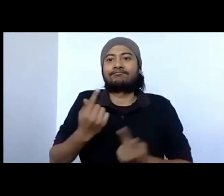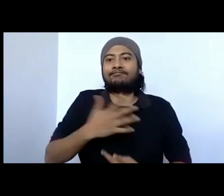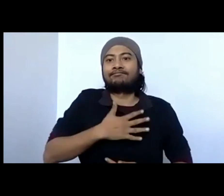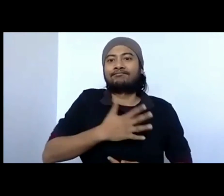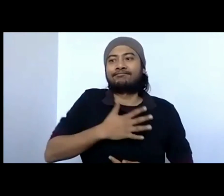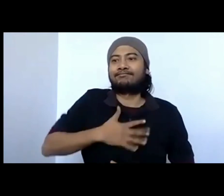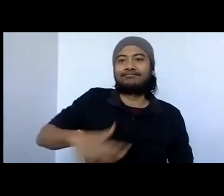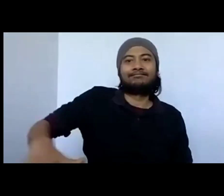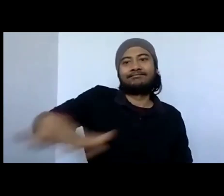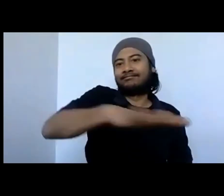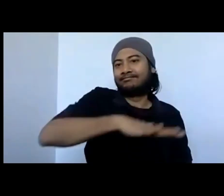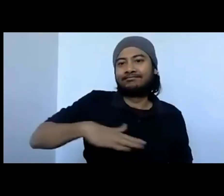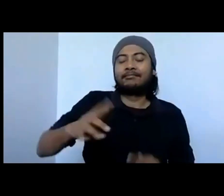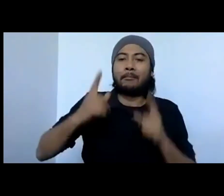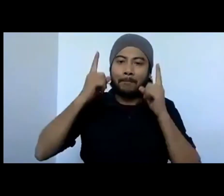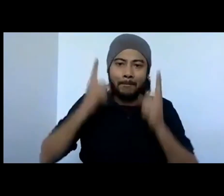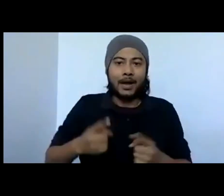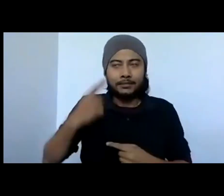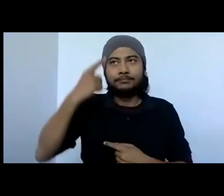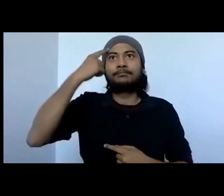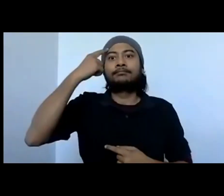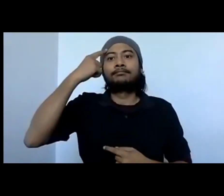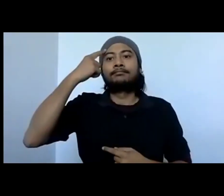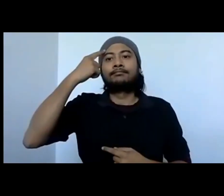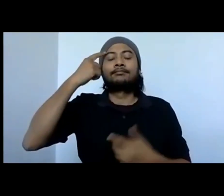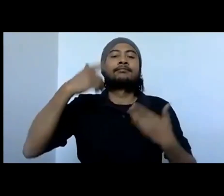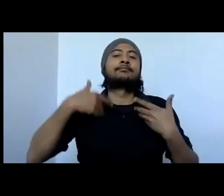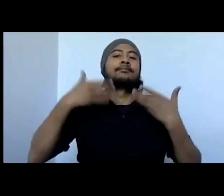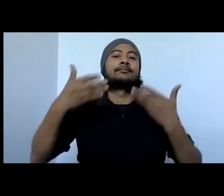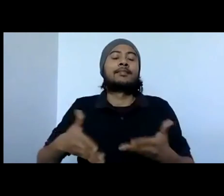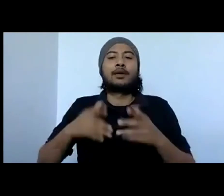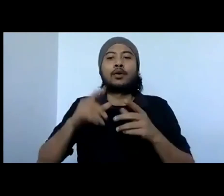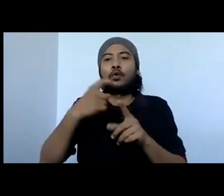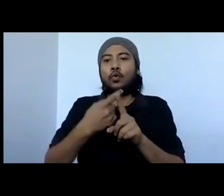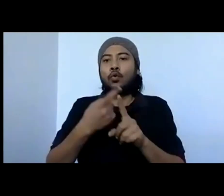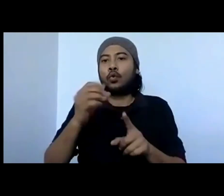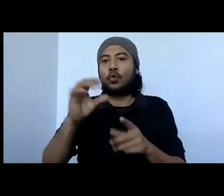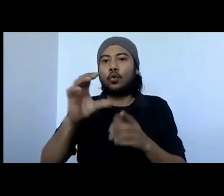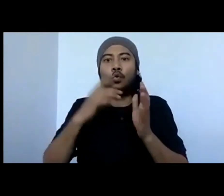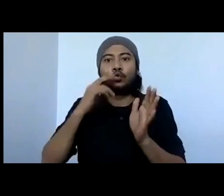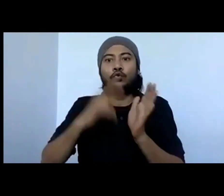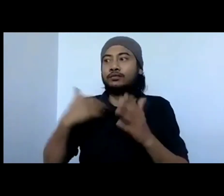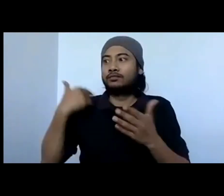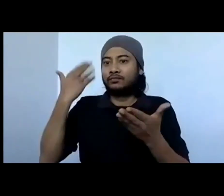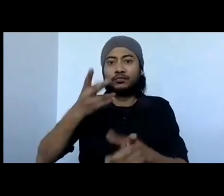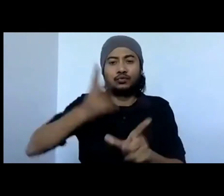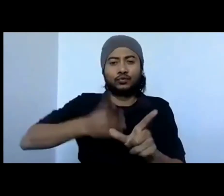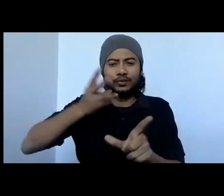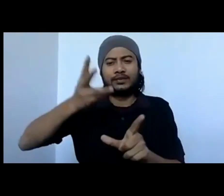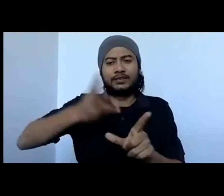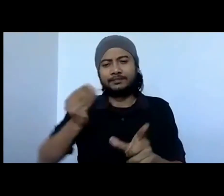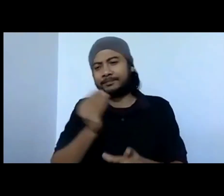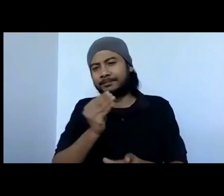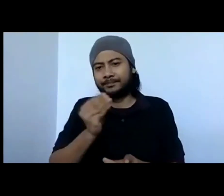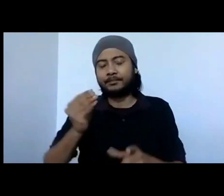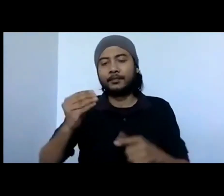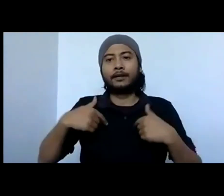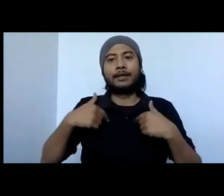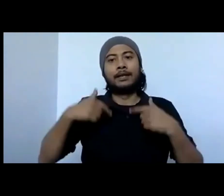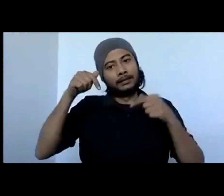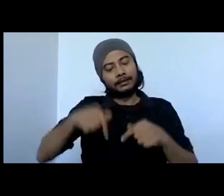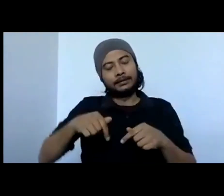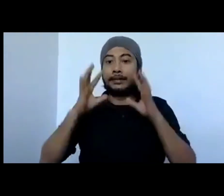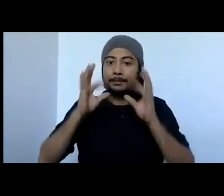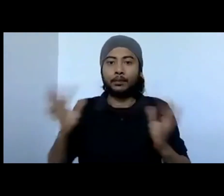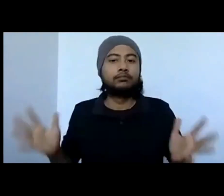to Kuchin. And here are a few things that we do, apart from, you know, so the whole